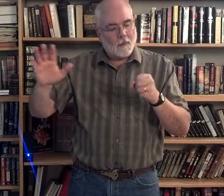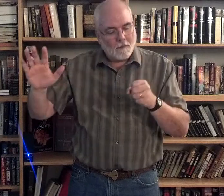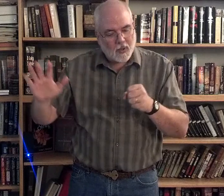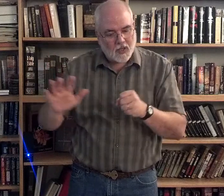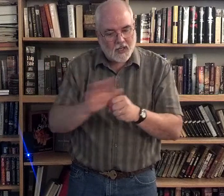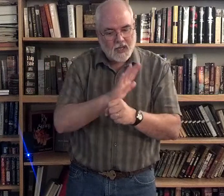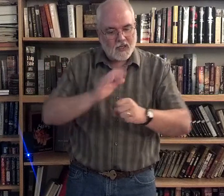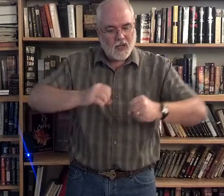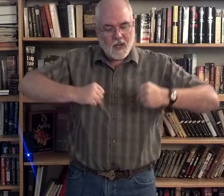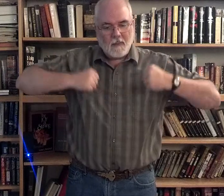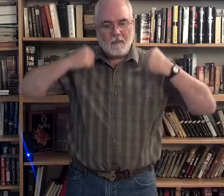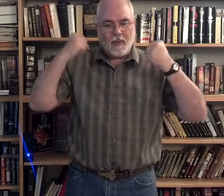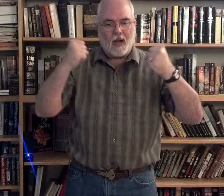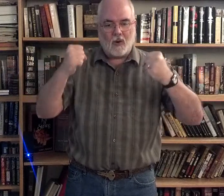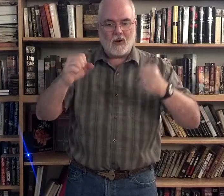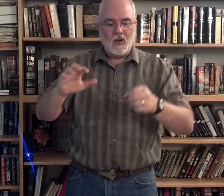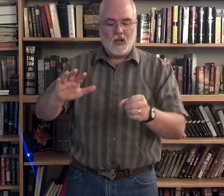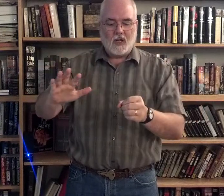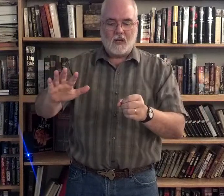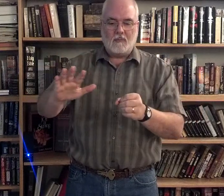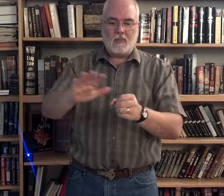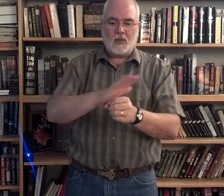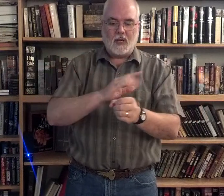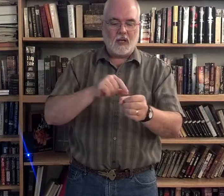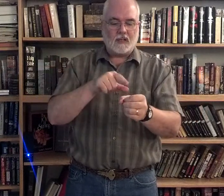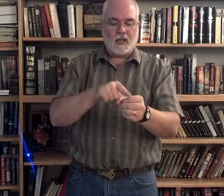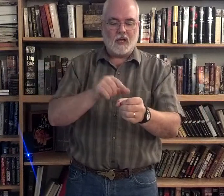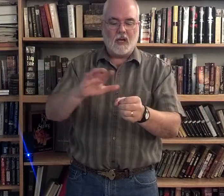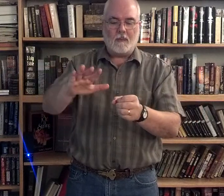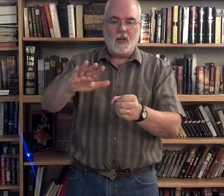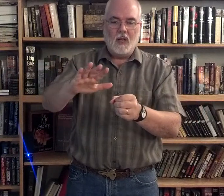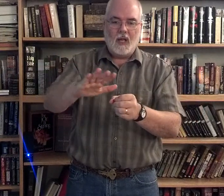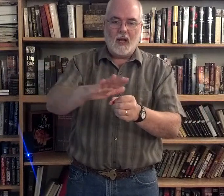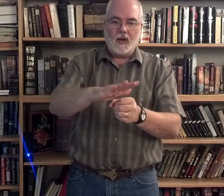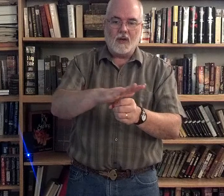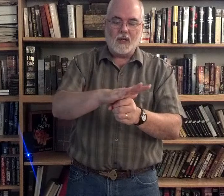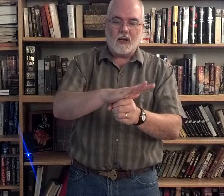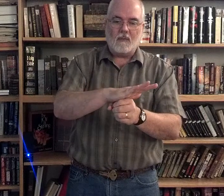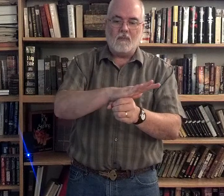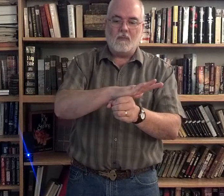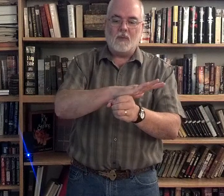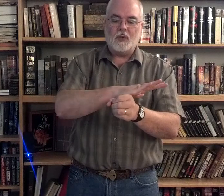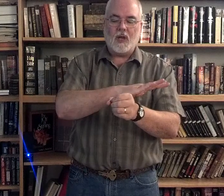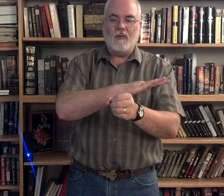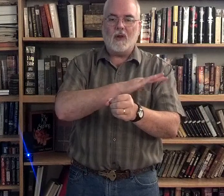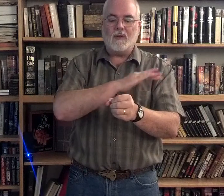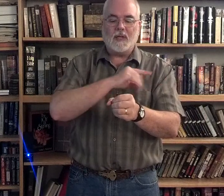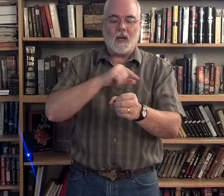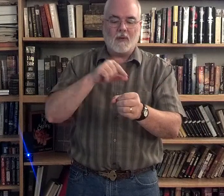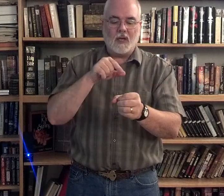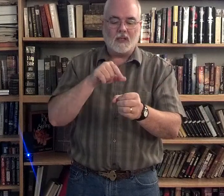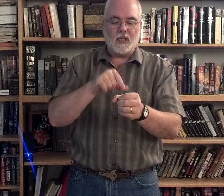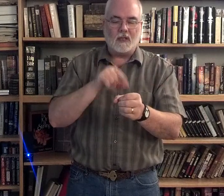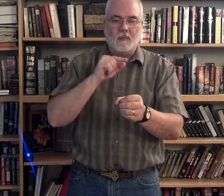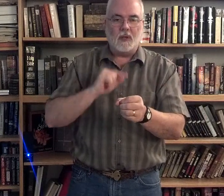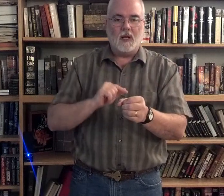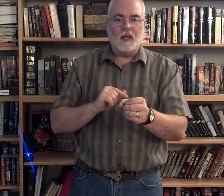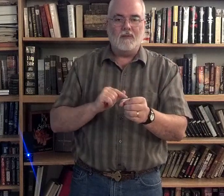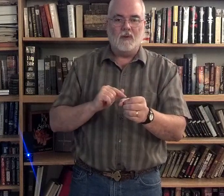He, power, complete, it's like a cup, and you're just kind of shaving off the top, because it is completely full.